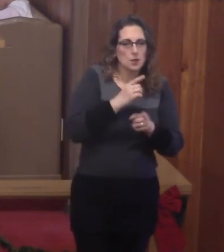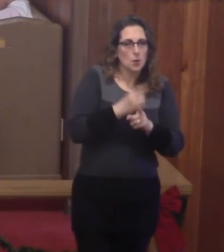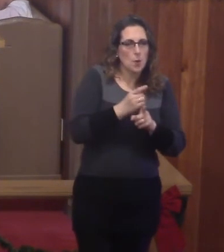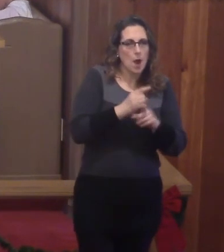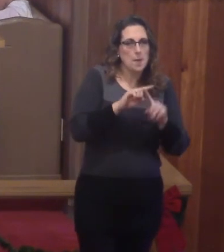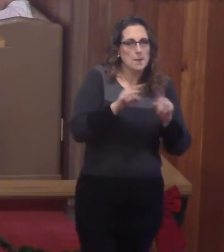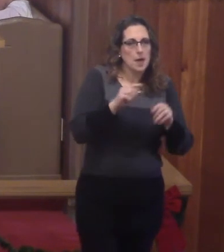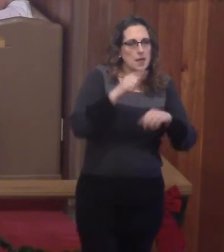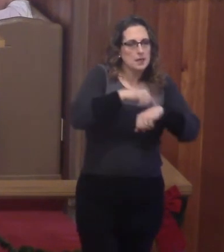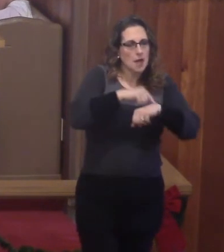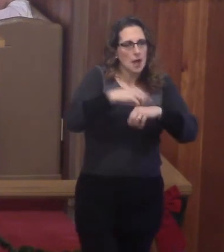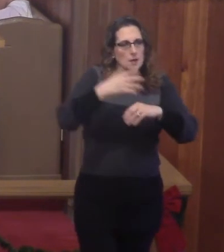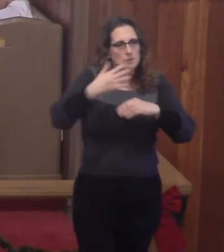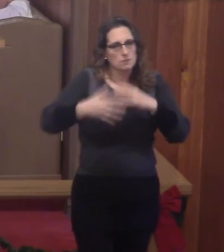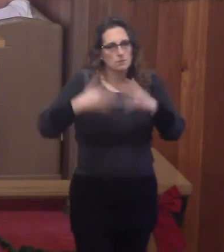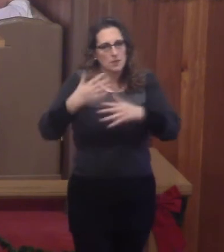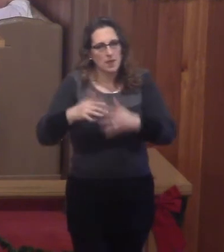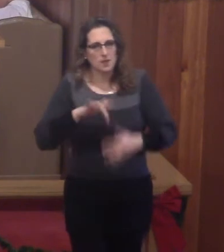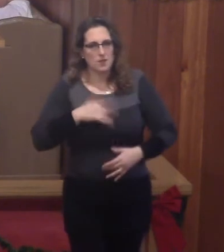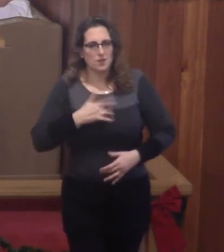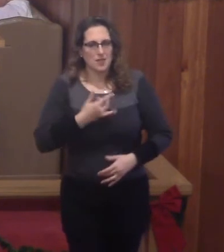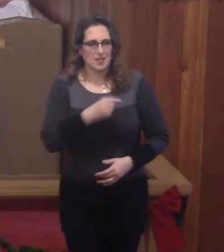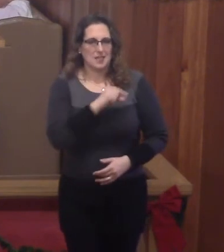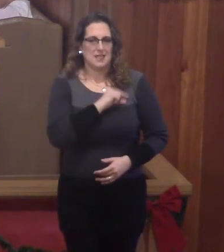time goes on, that feeling of guilt sinks in.